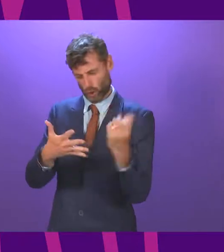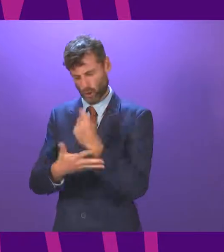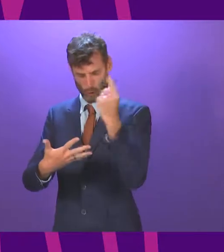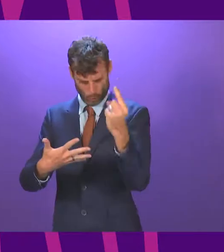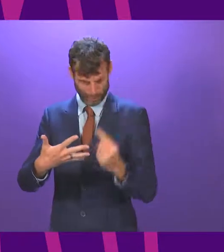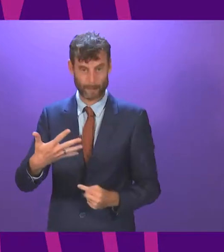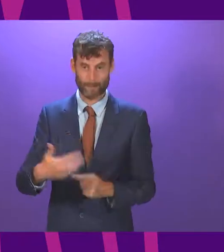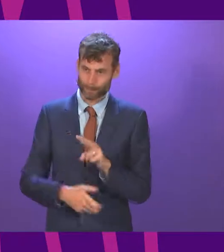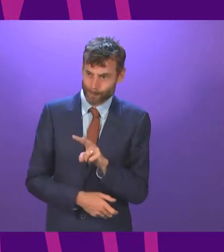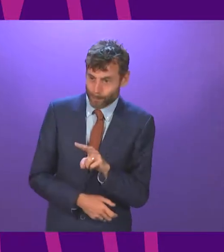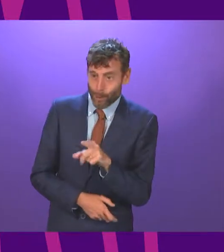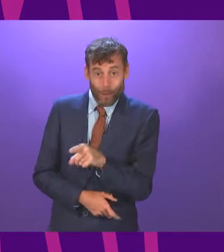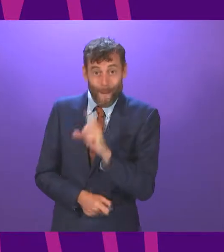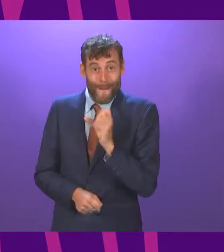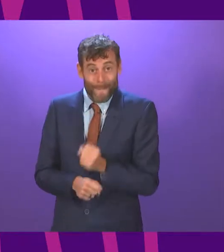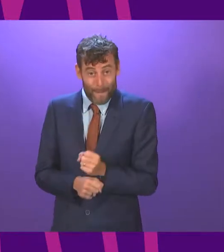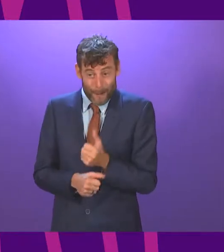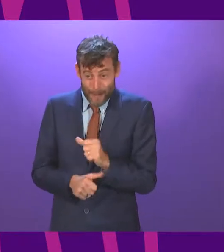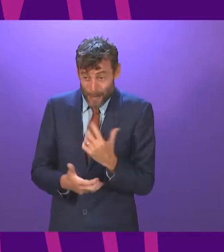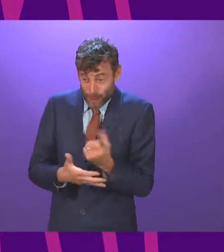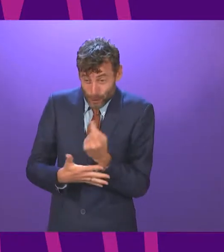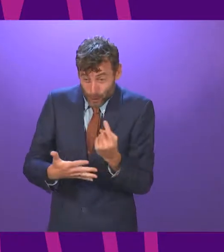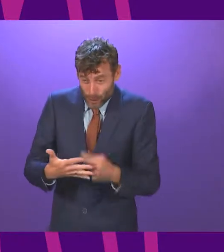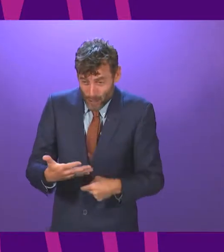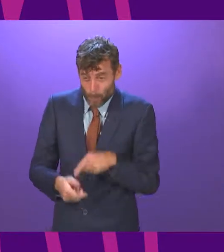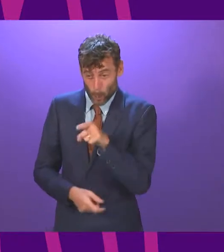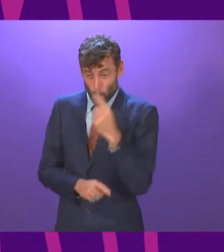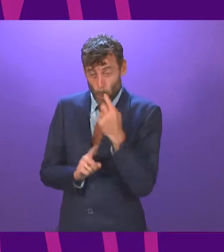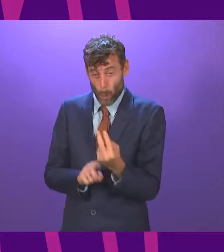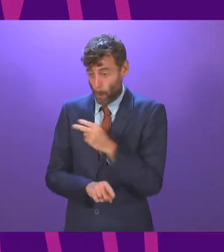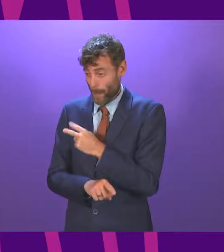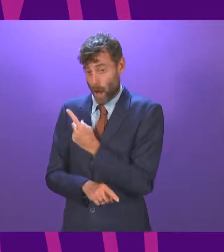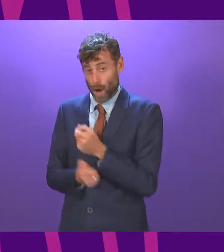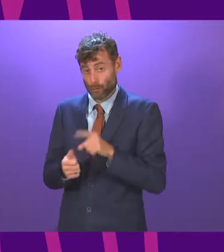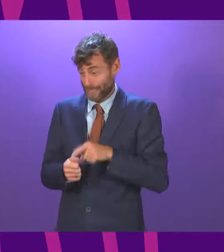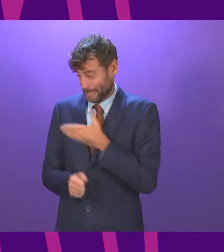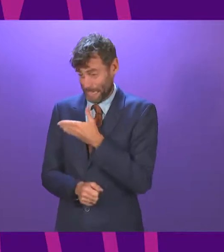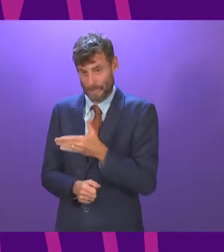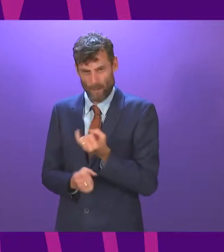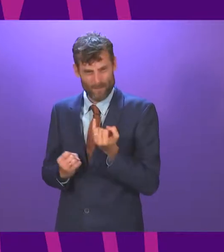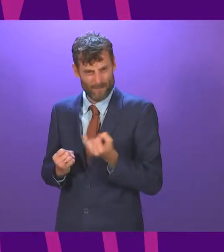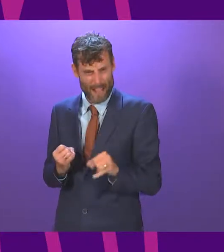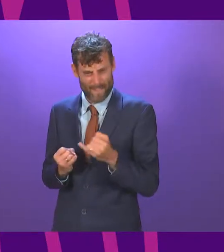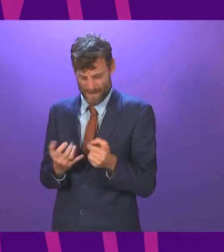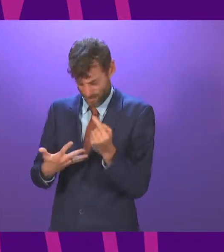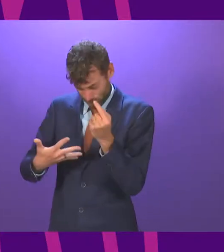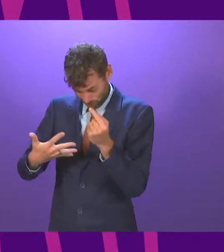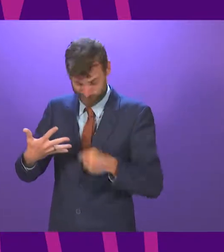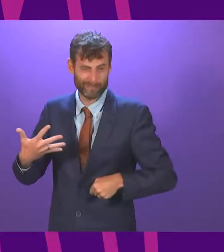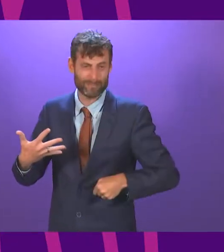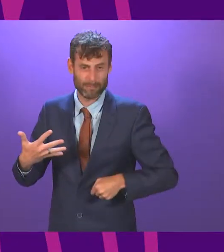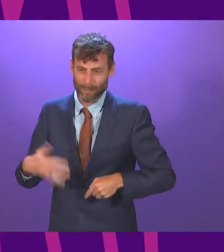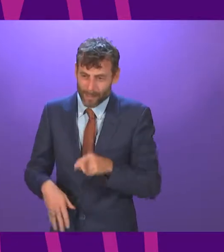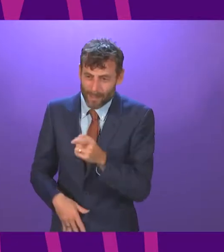actually realise what his government have done over the last 100 days and how they have let down the people of Scotland.